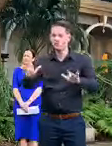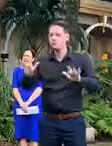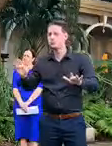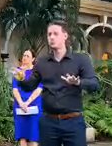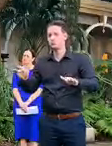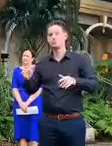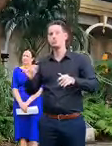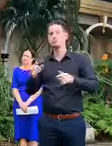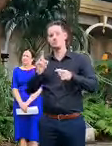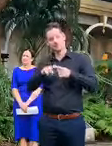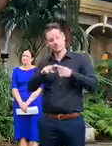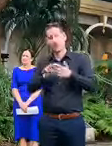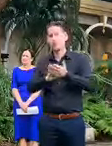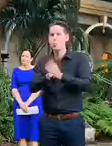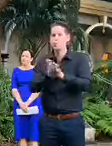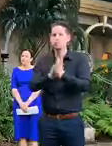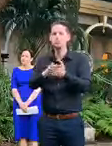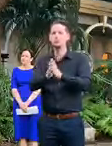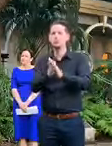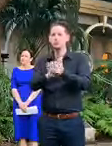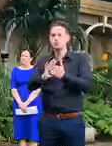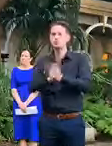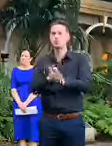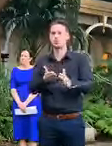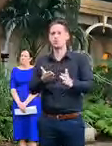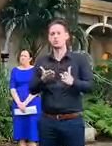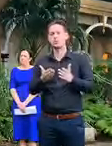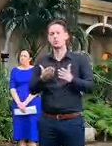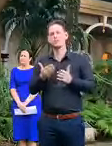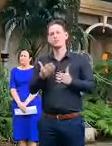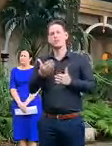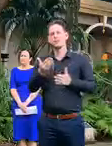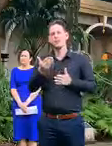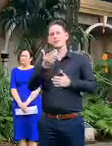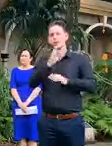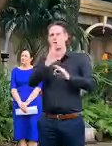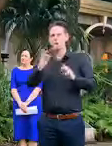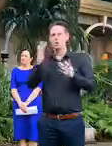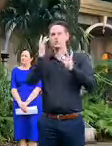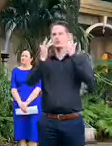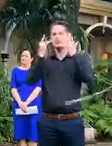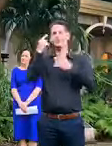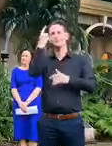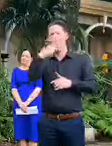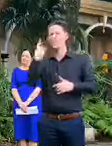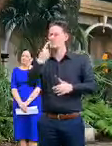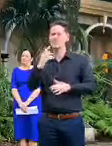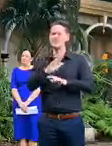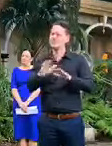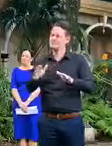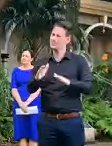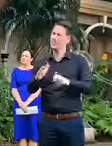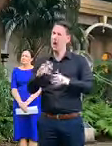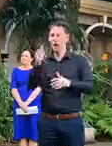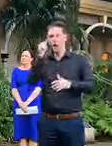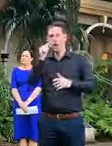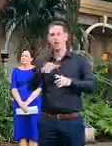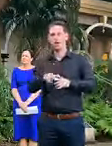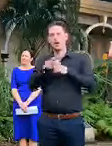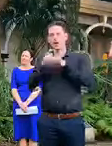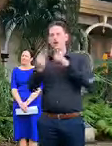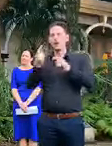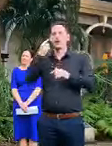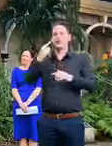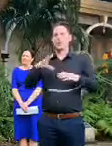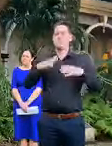that you wash your hands clean your hands try not to touch your face it's really really hard not to